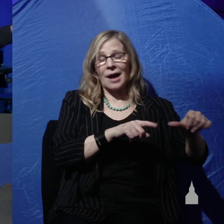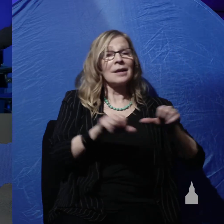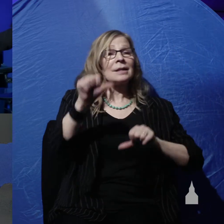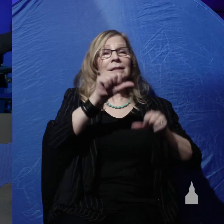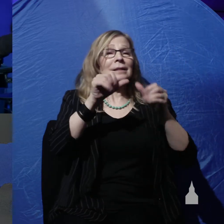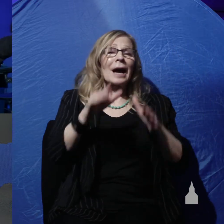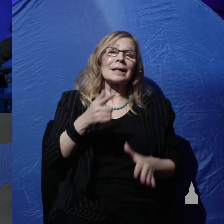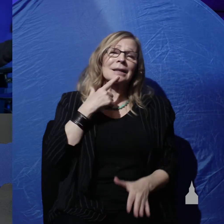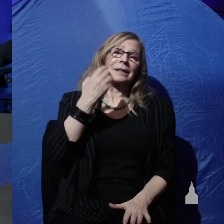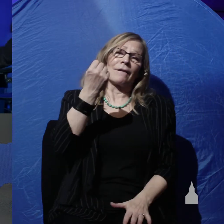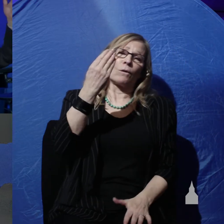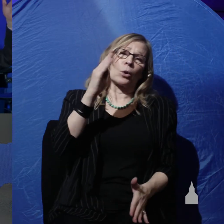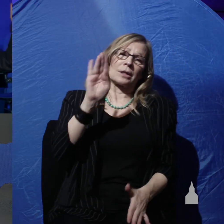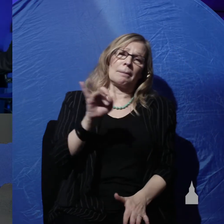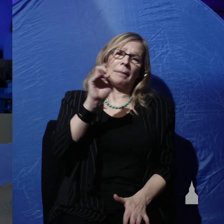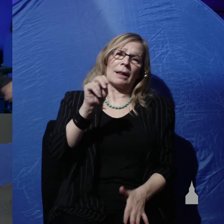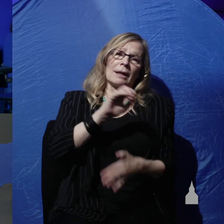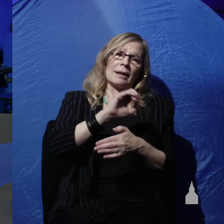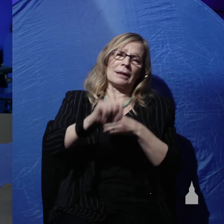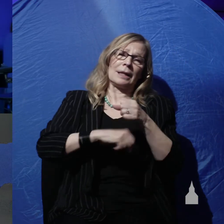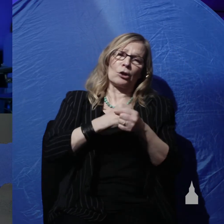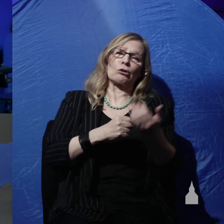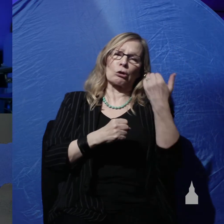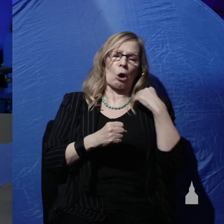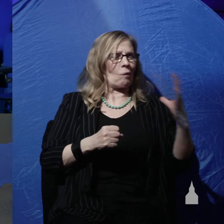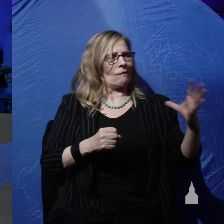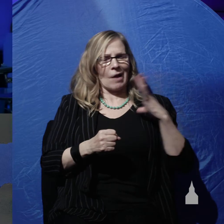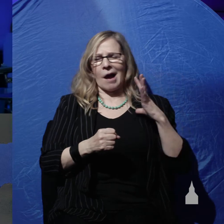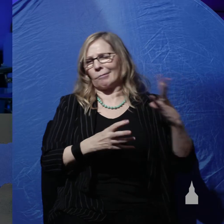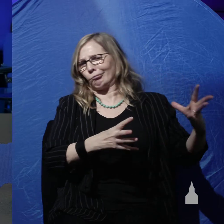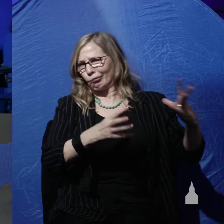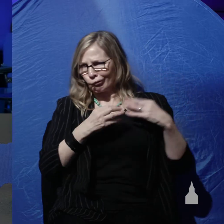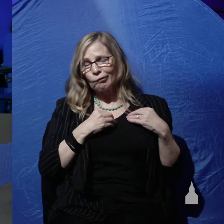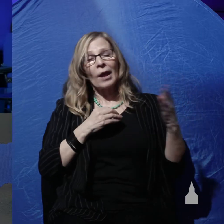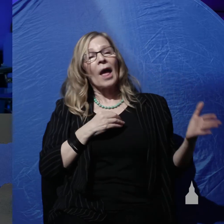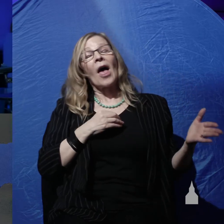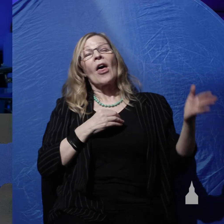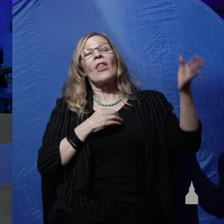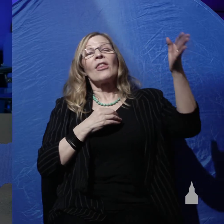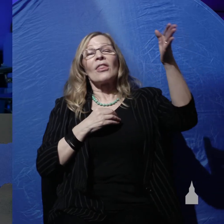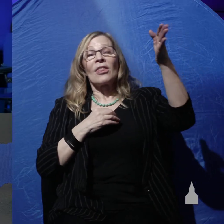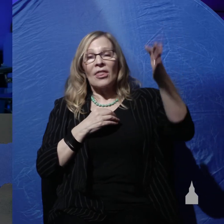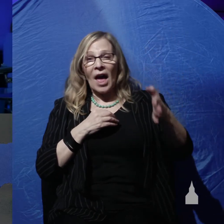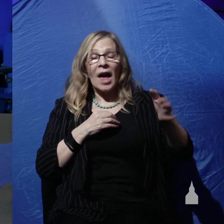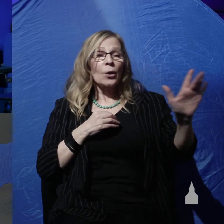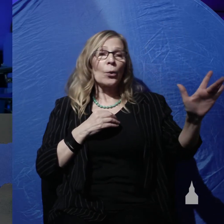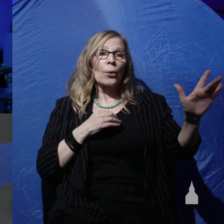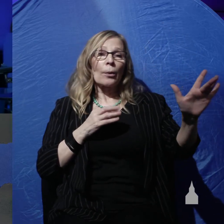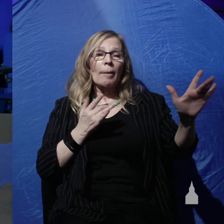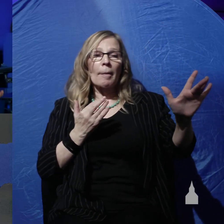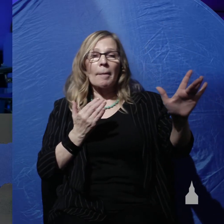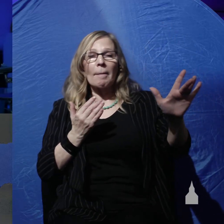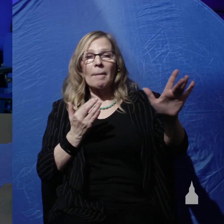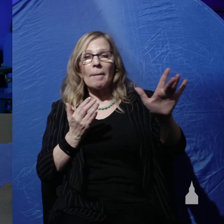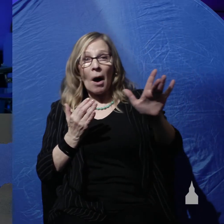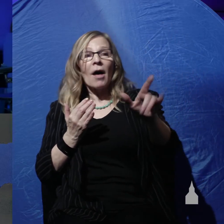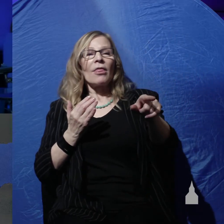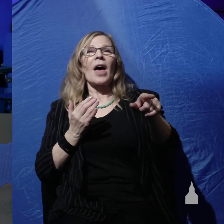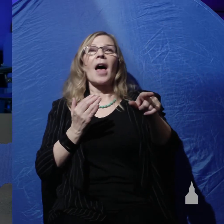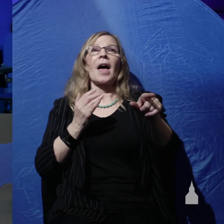that was 14 billion years ago fine. Then we have a gap of time in which you have the formation of stars and galaxies